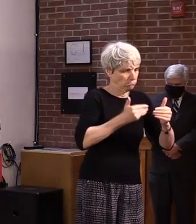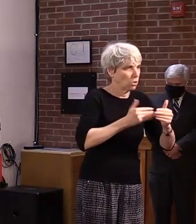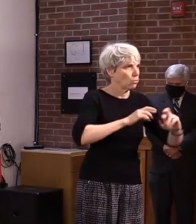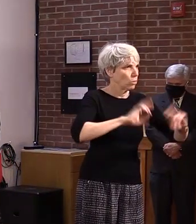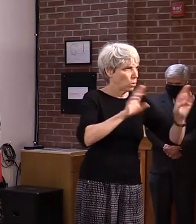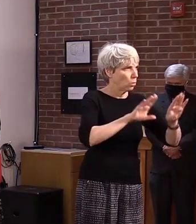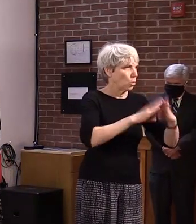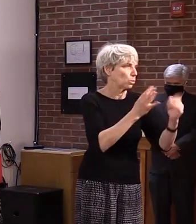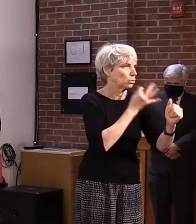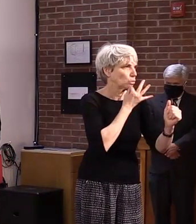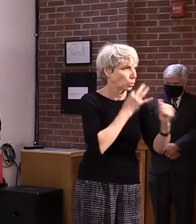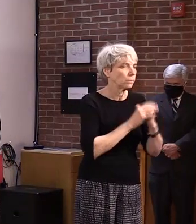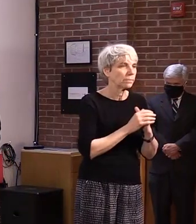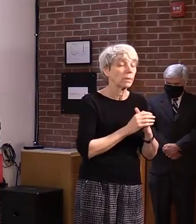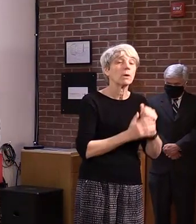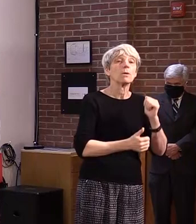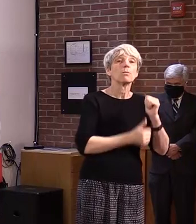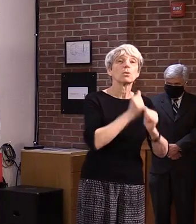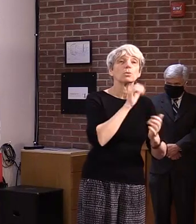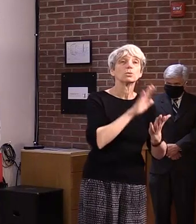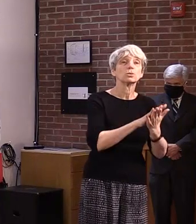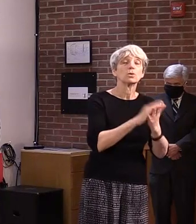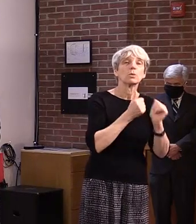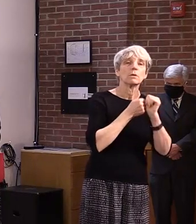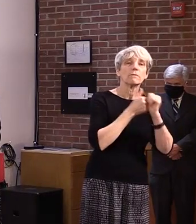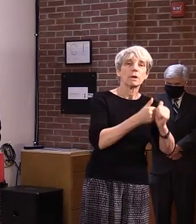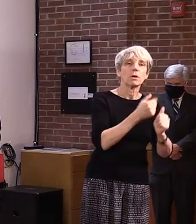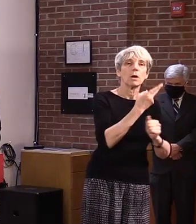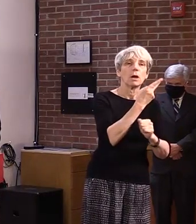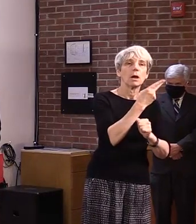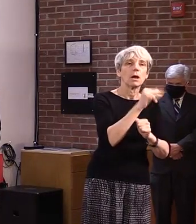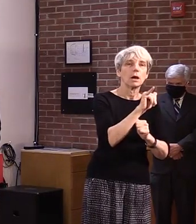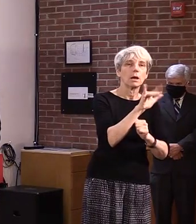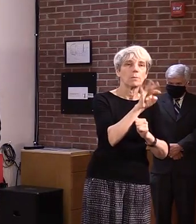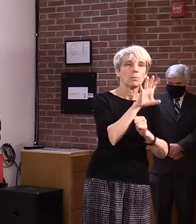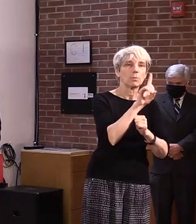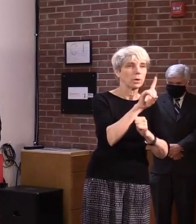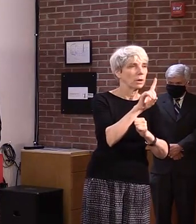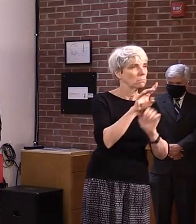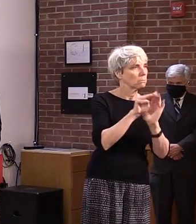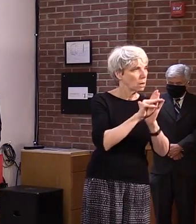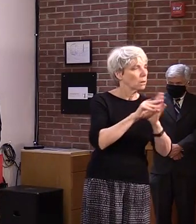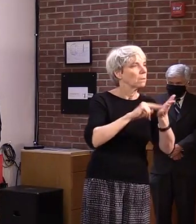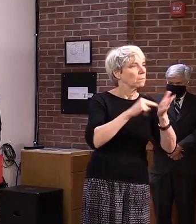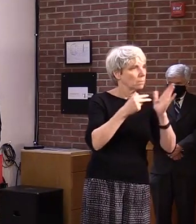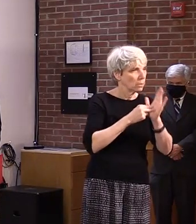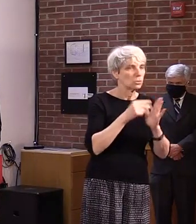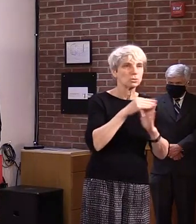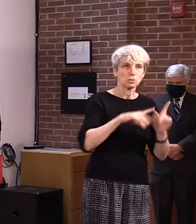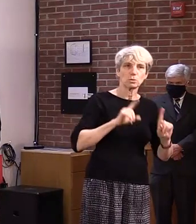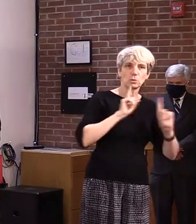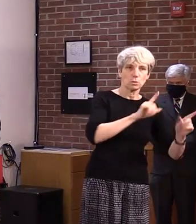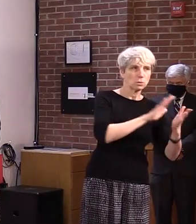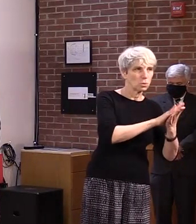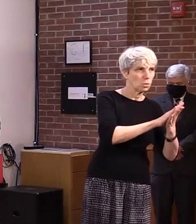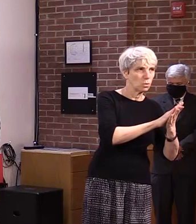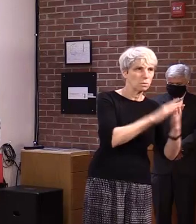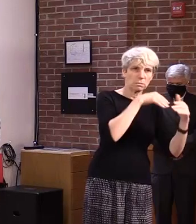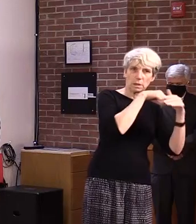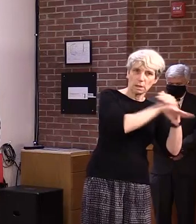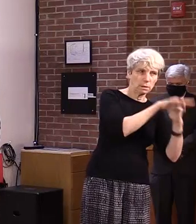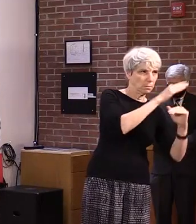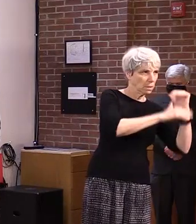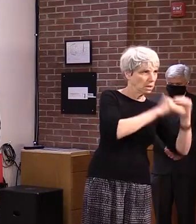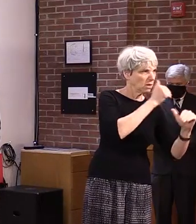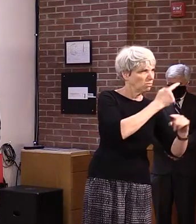almost all schools are implementing some form of a hybrid model where students are in school for in-person instruction a few days a week and